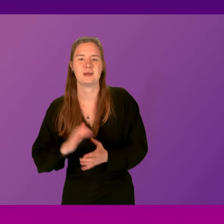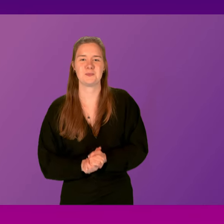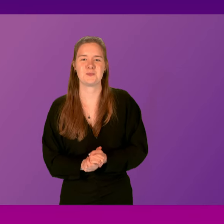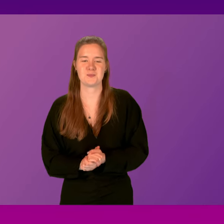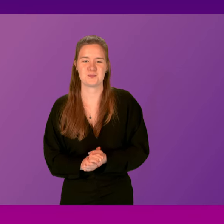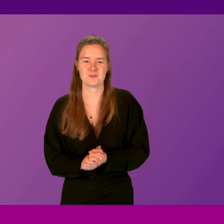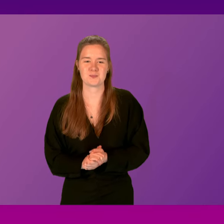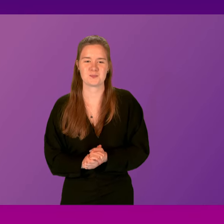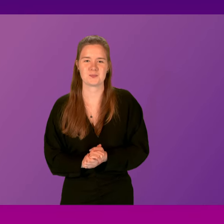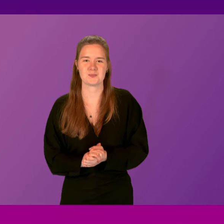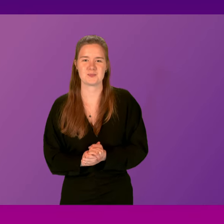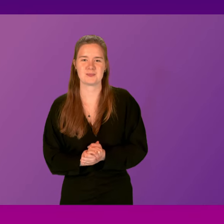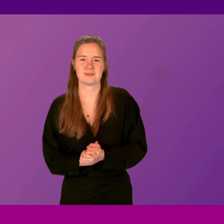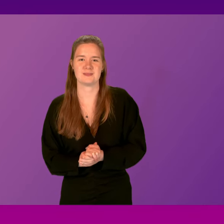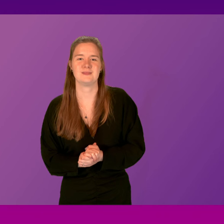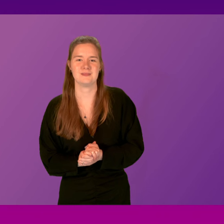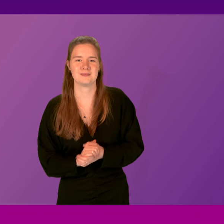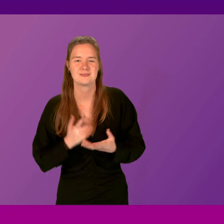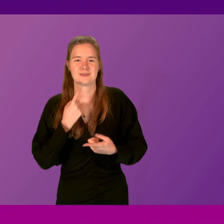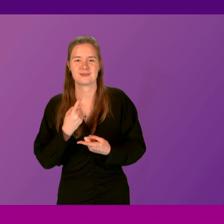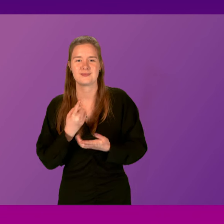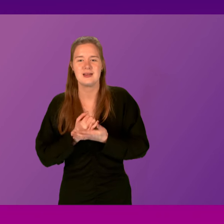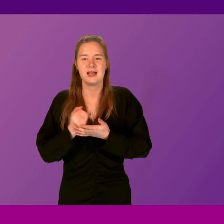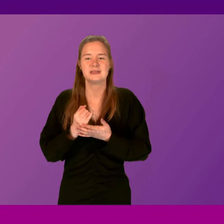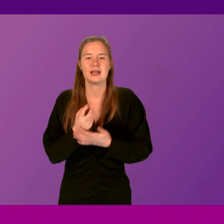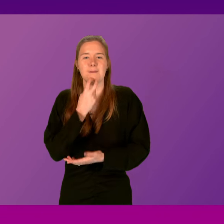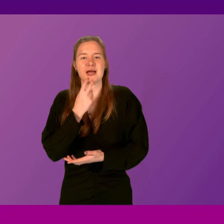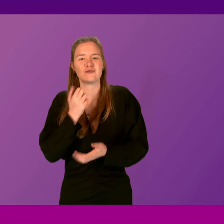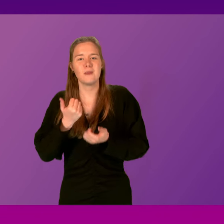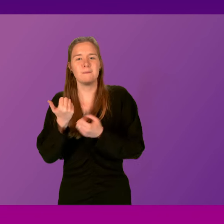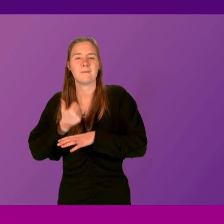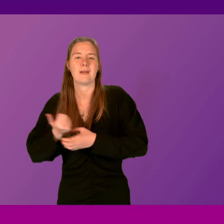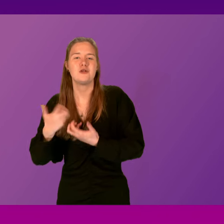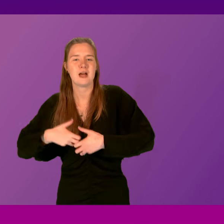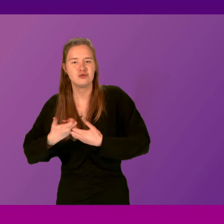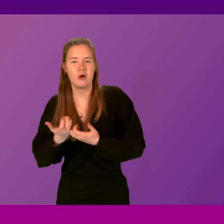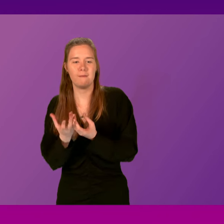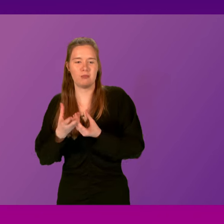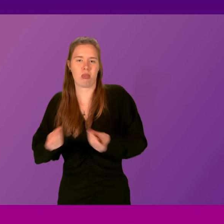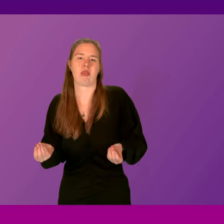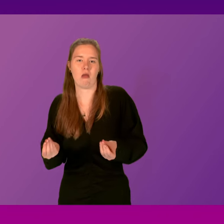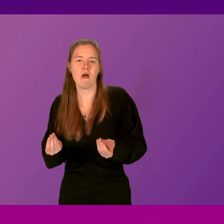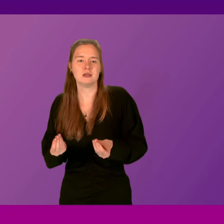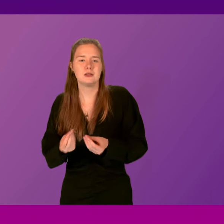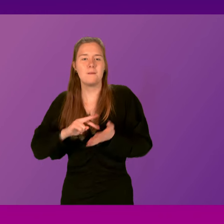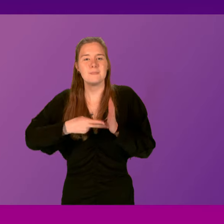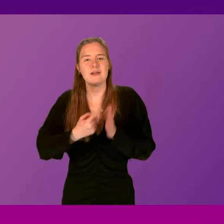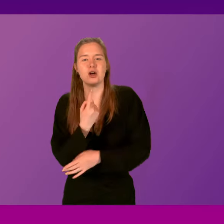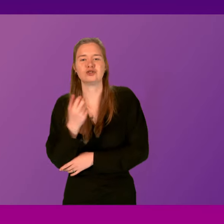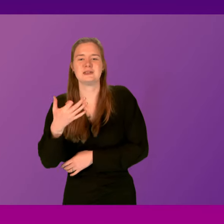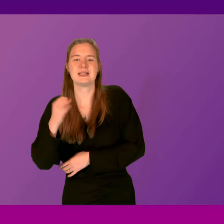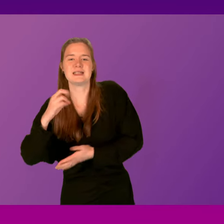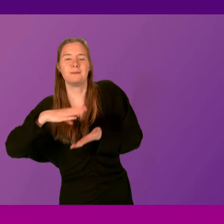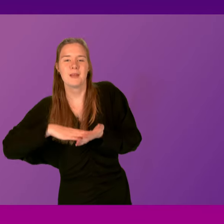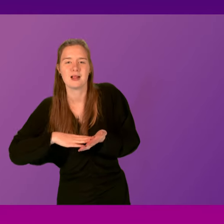It was reported yesterday that anti-power battery manufacturer has entered administration. Plans for a £190 million